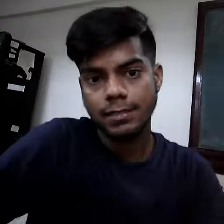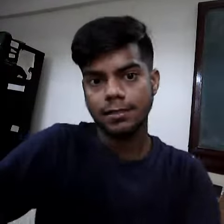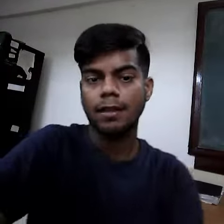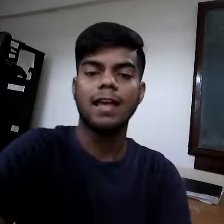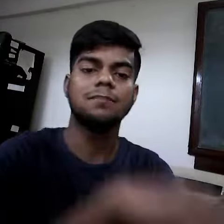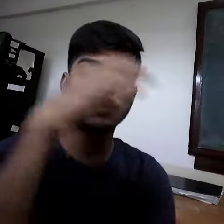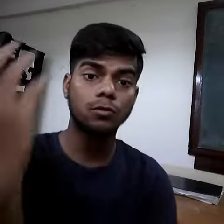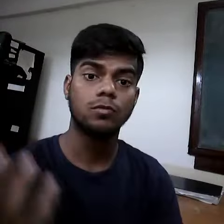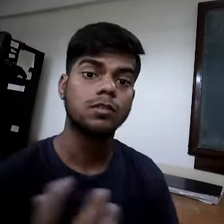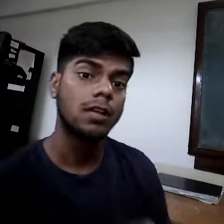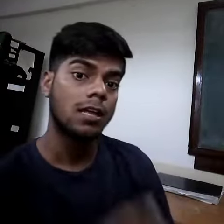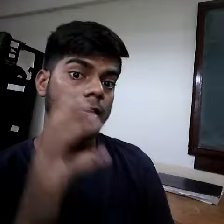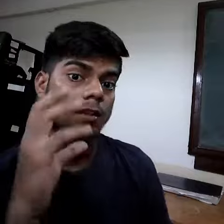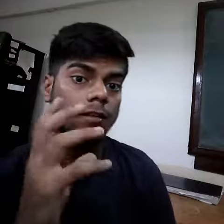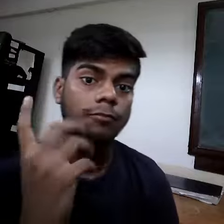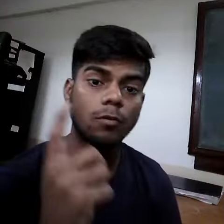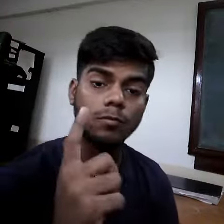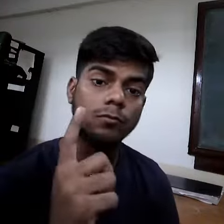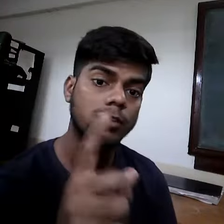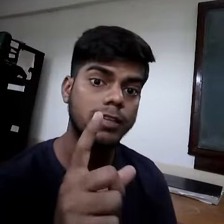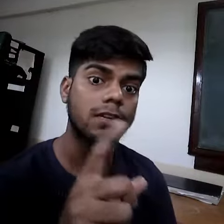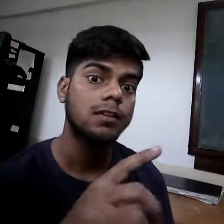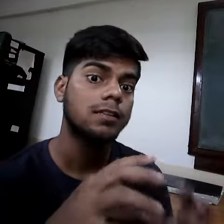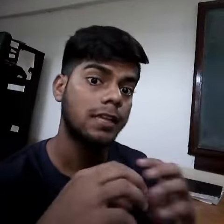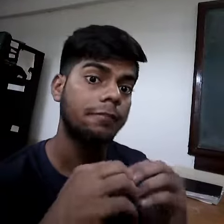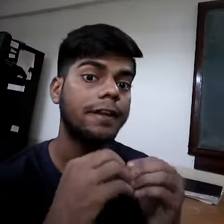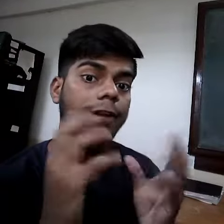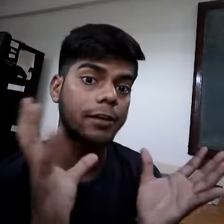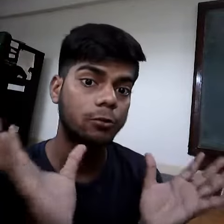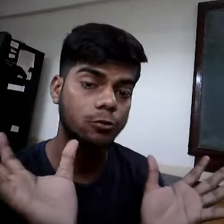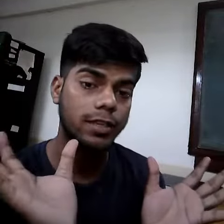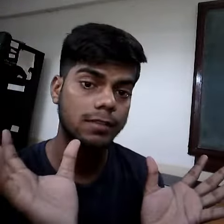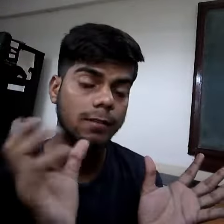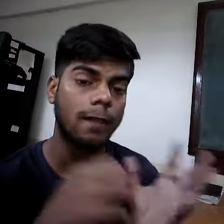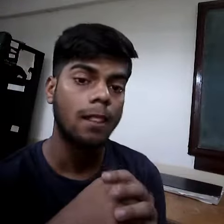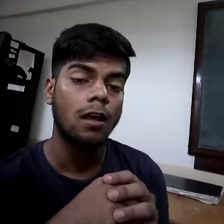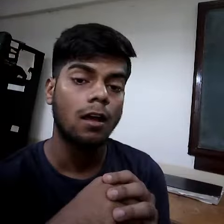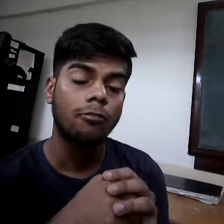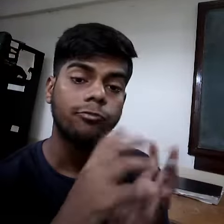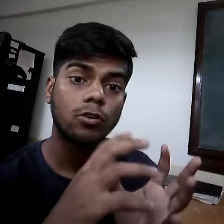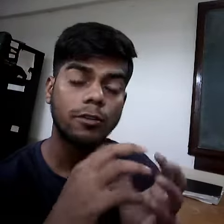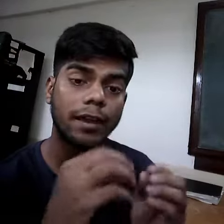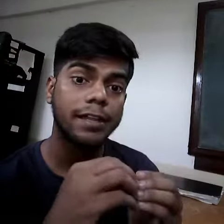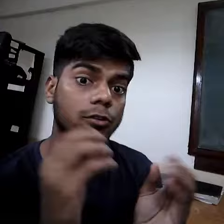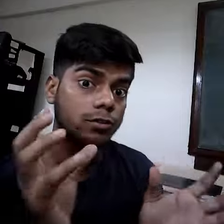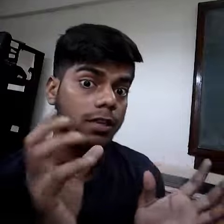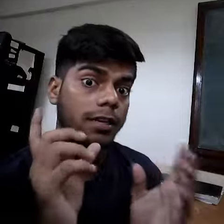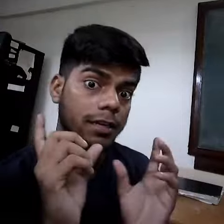as we know how one cell, cell will divide into two cells. For dividing into two cells it